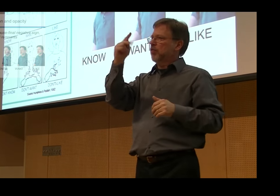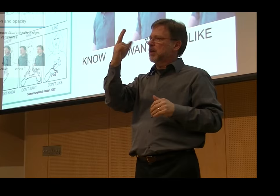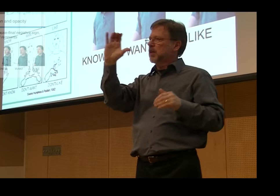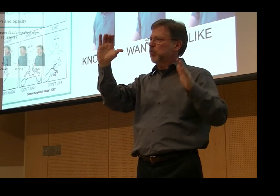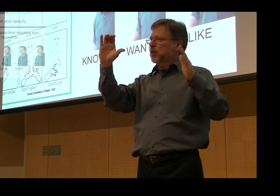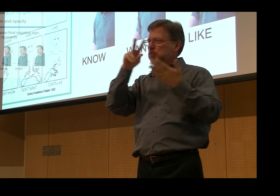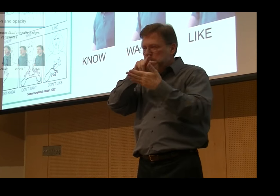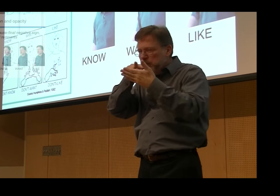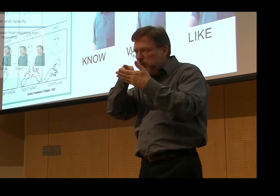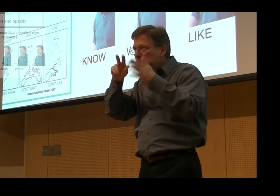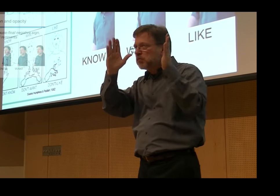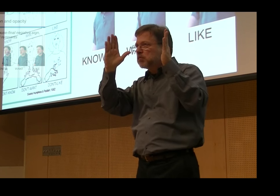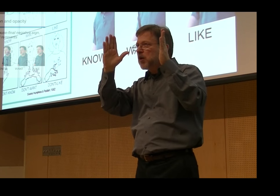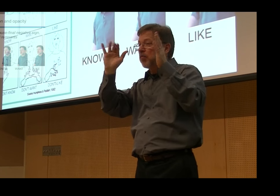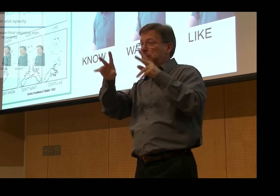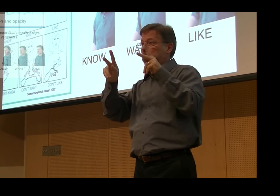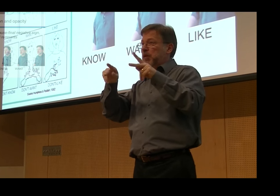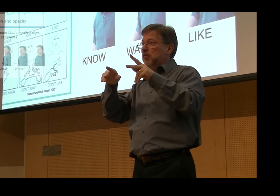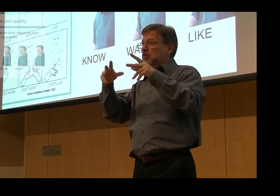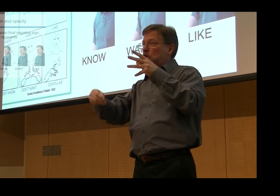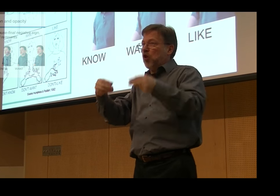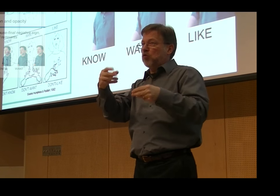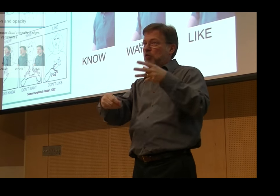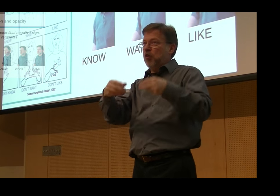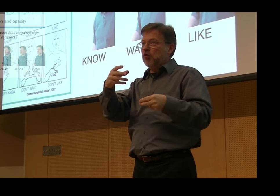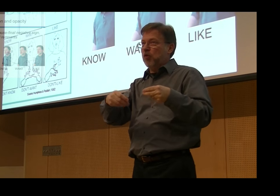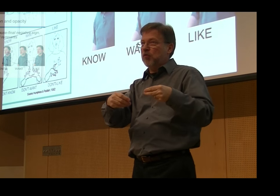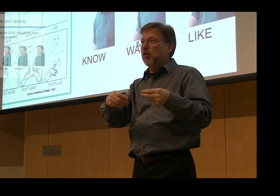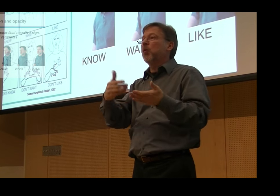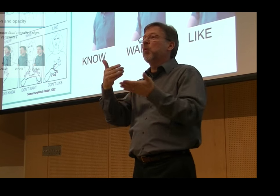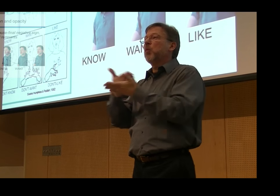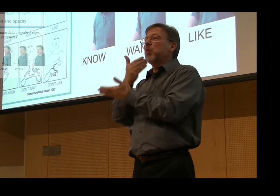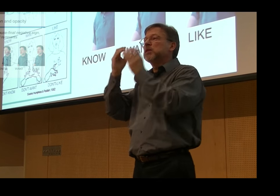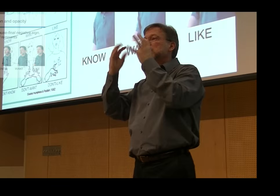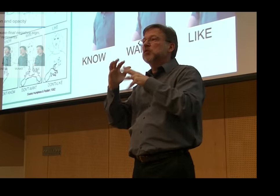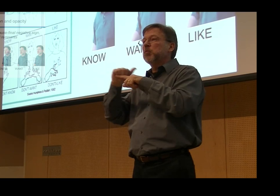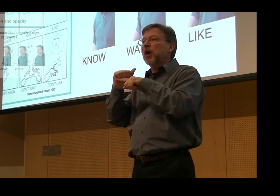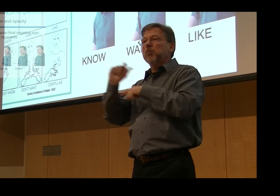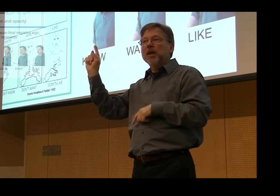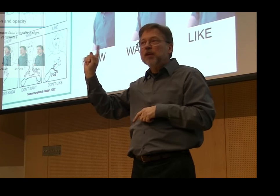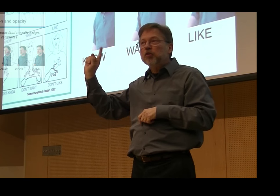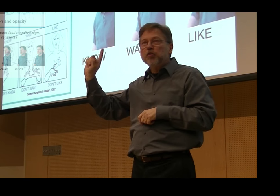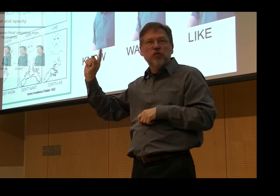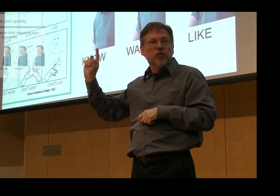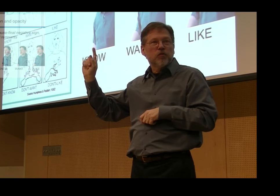People back then referred to it as word order inversion in the 19th and 20th, in the 19th century in particular.